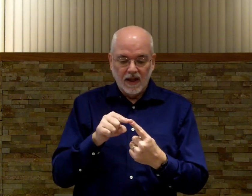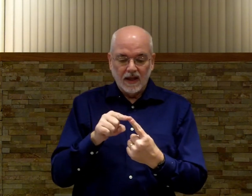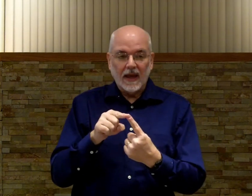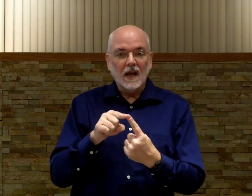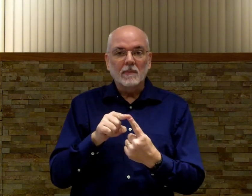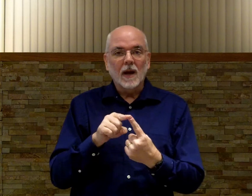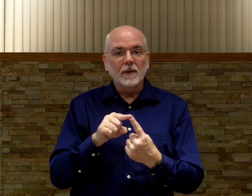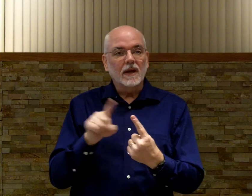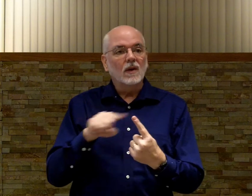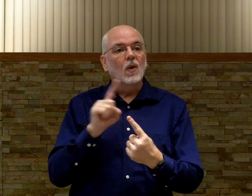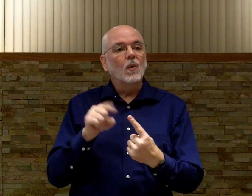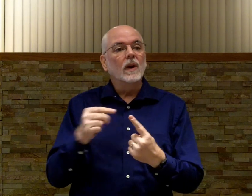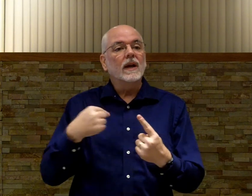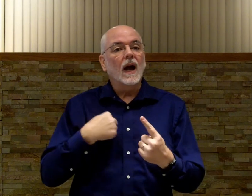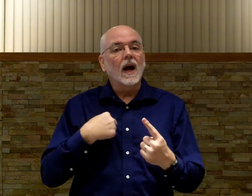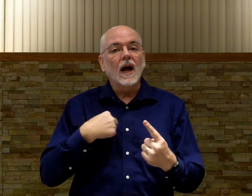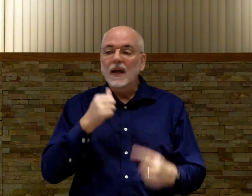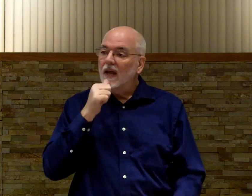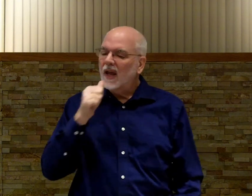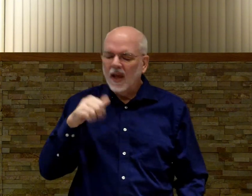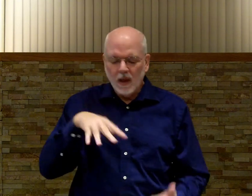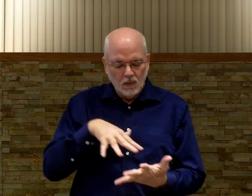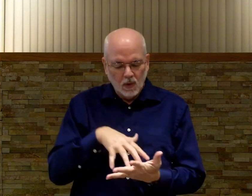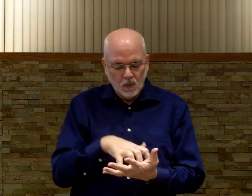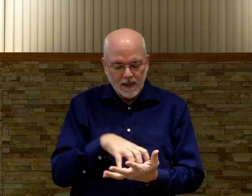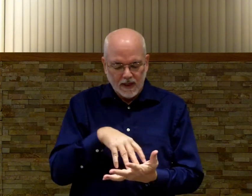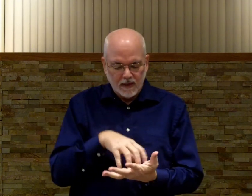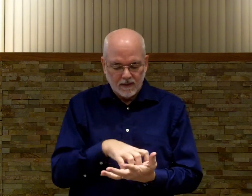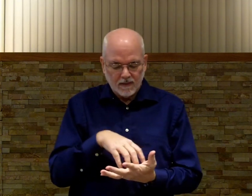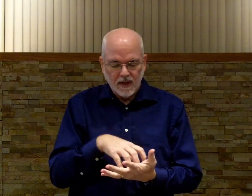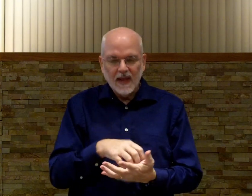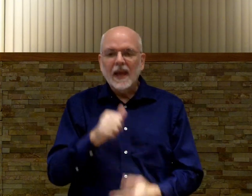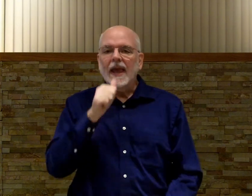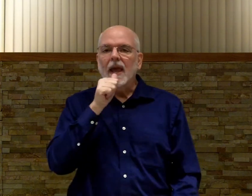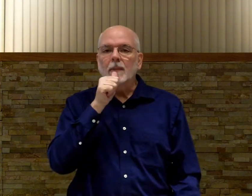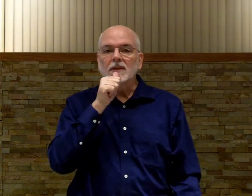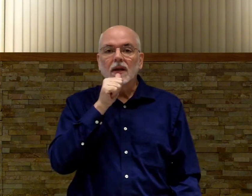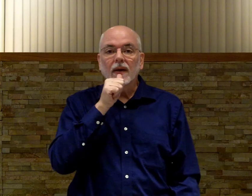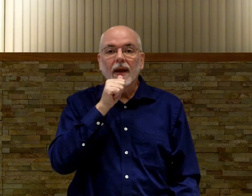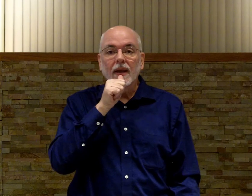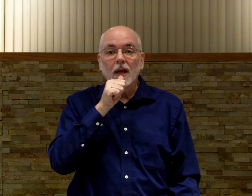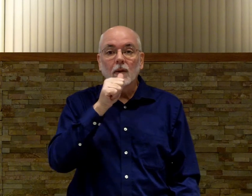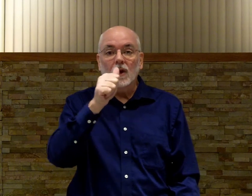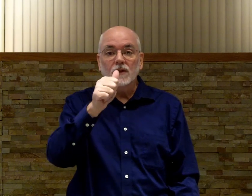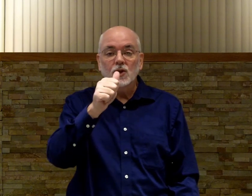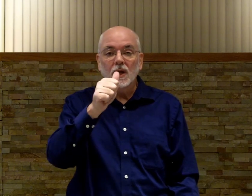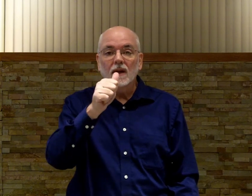That lollipop again. When I am weak. Am. There's a letter A coming off the chin.